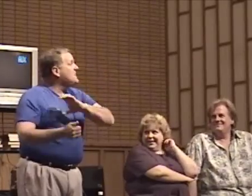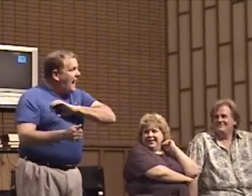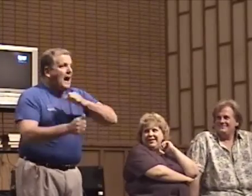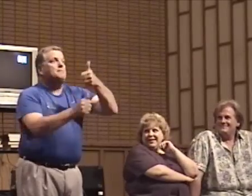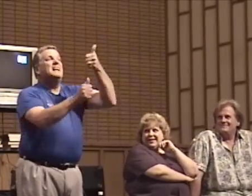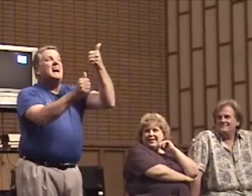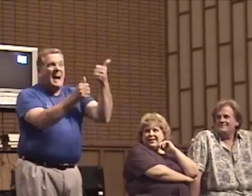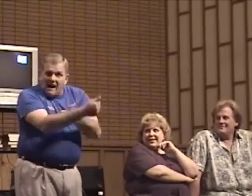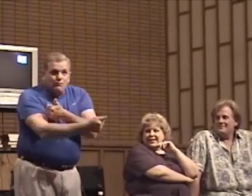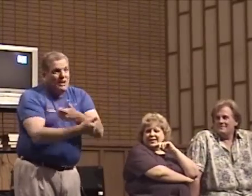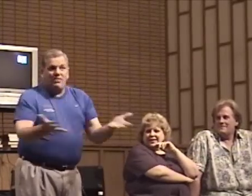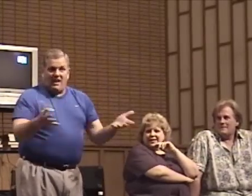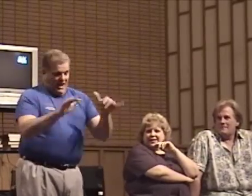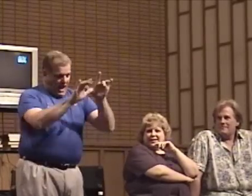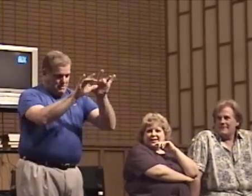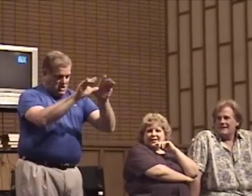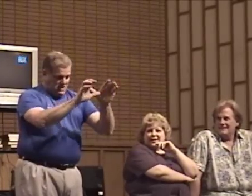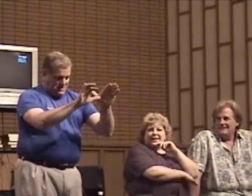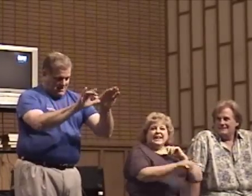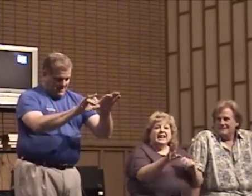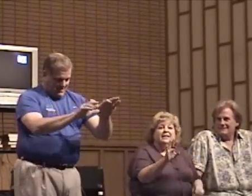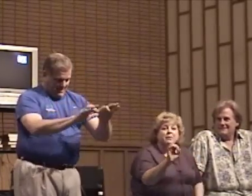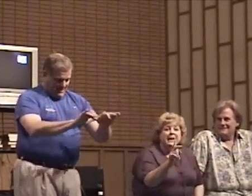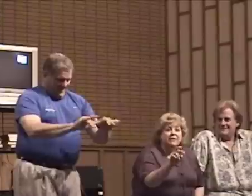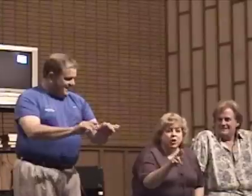couch. And everything. And you just. And the paper.